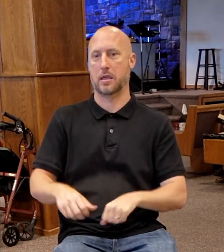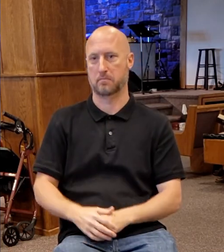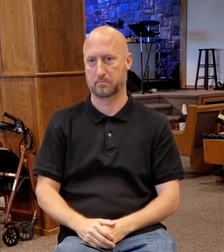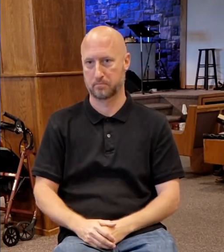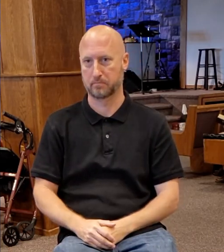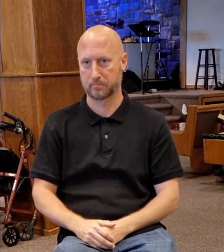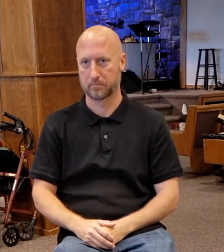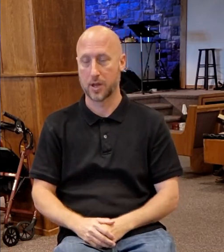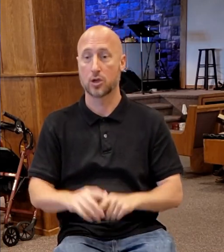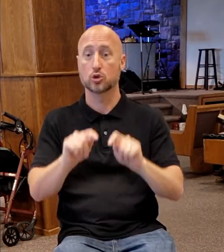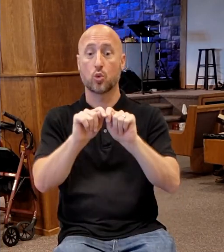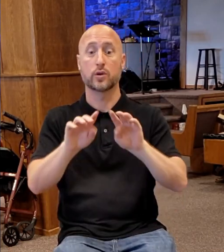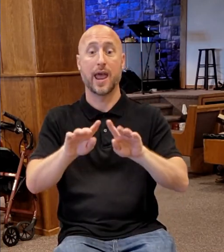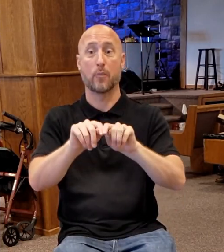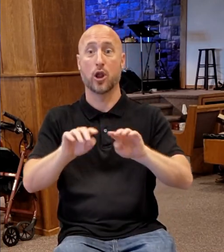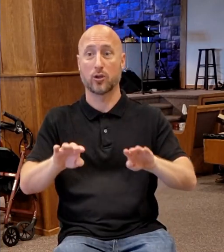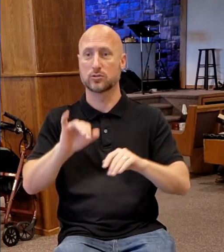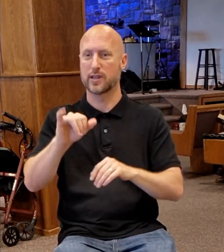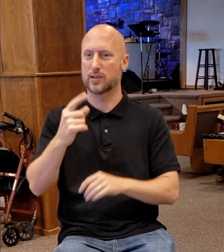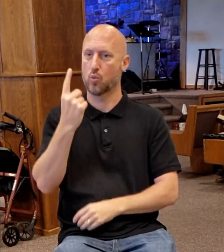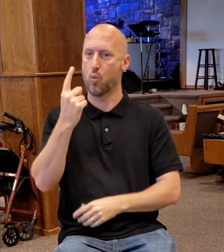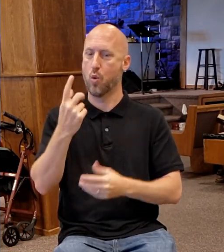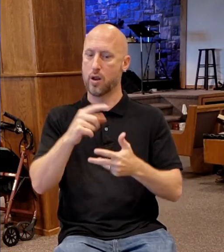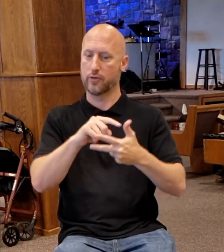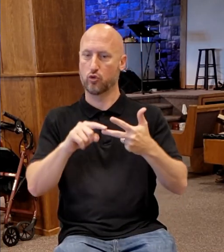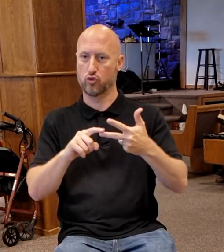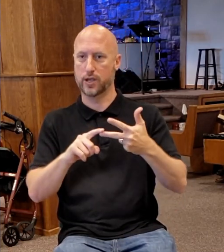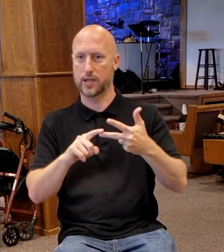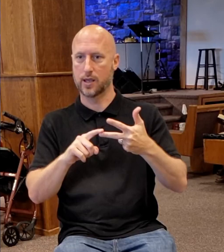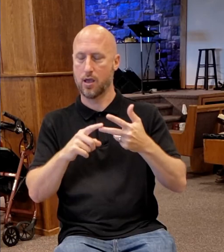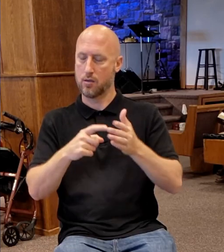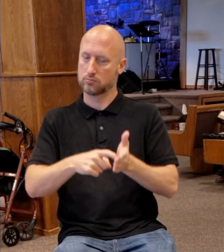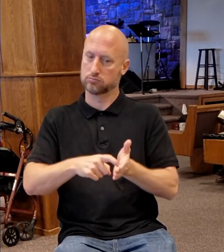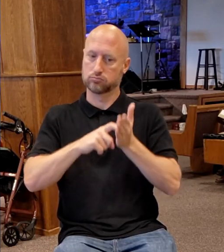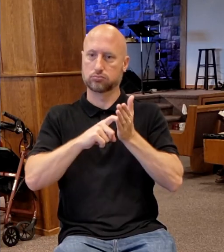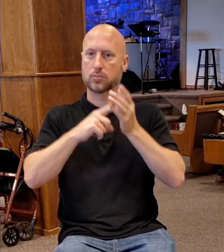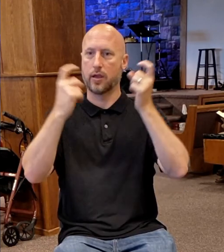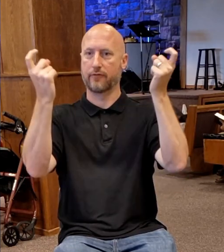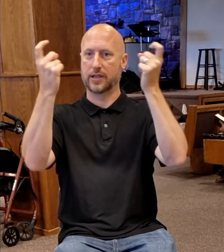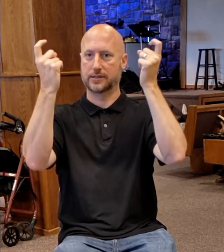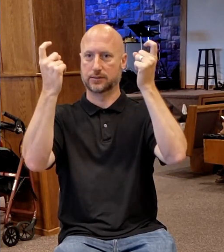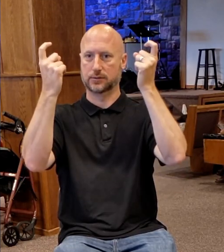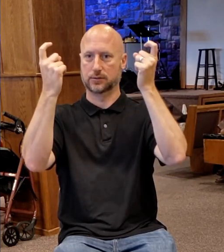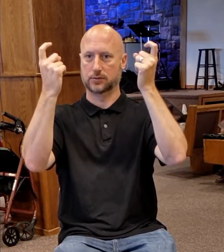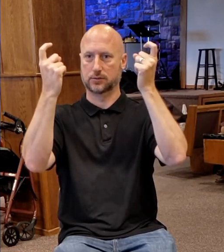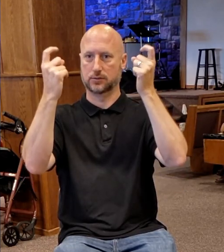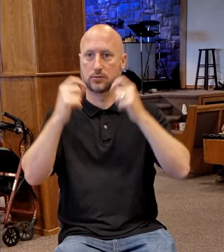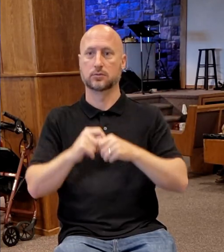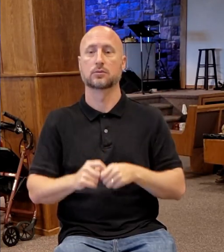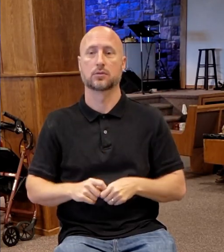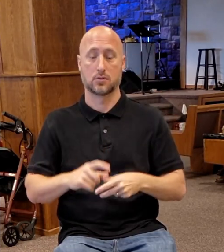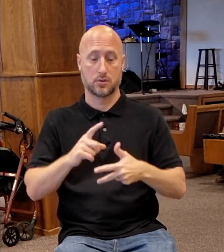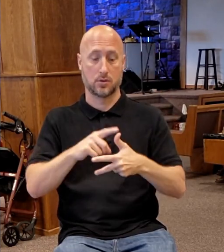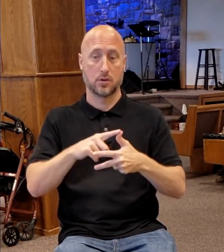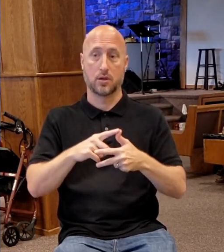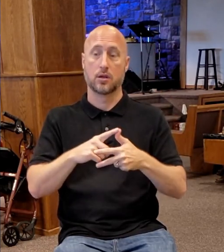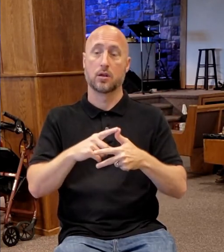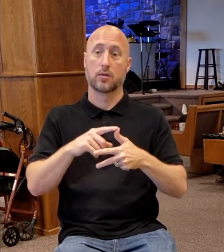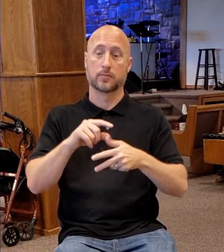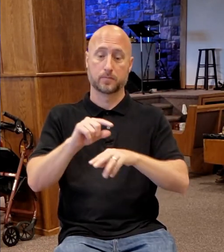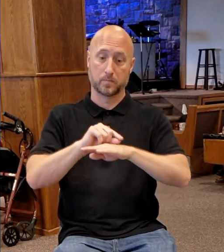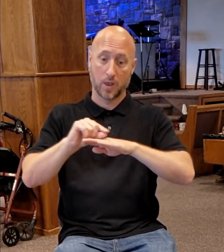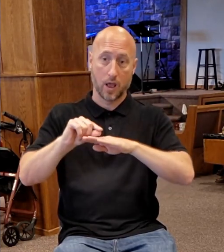one of the three mandatory feasts. Passover and unleavened bread, mandatory. Pentecost,